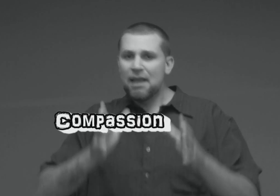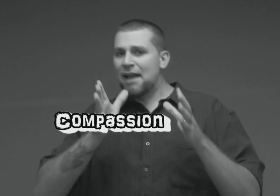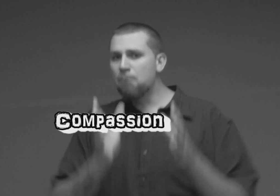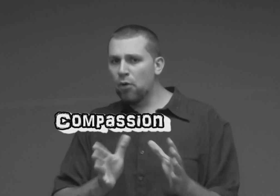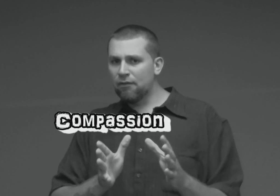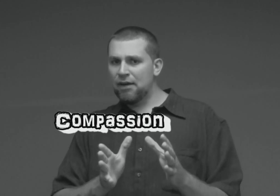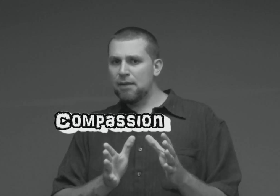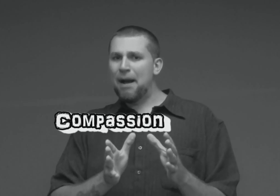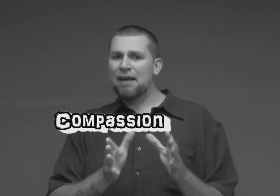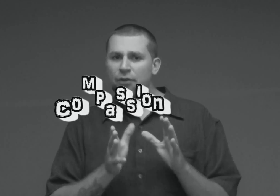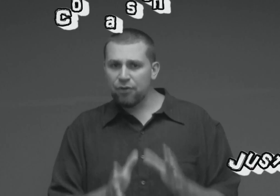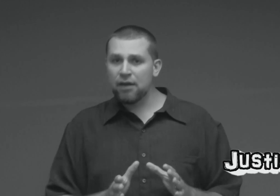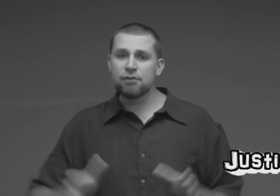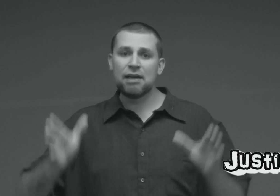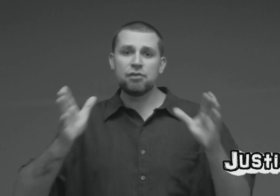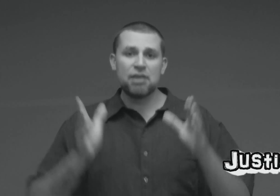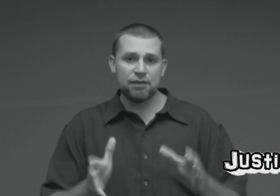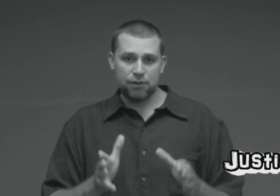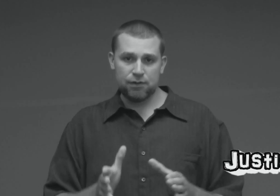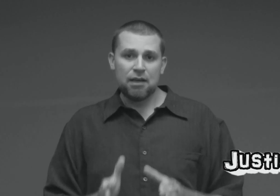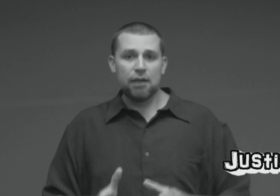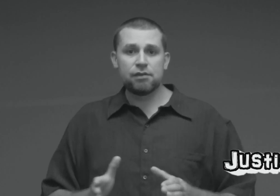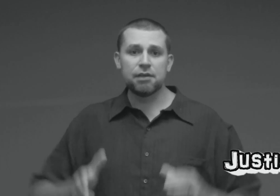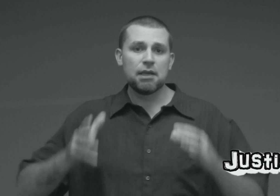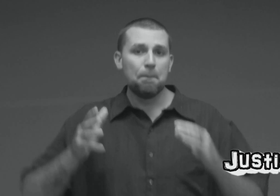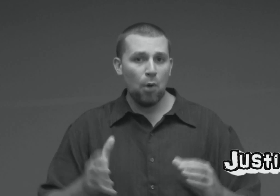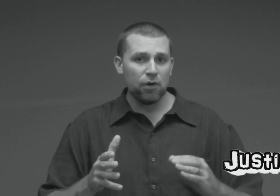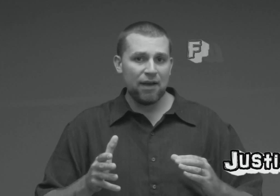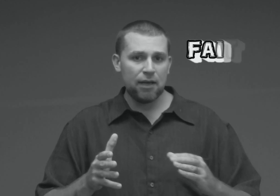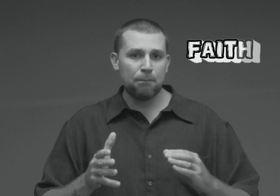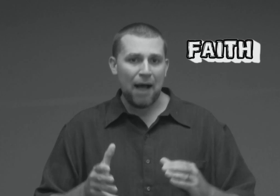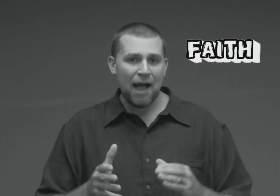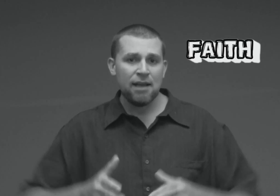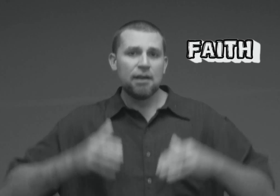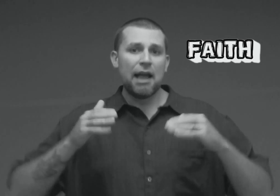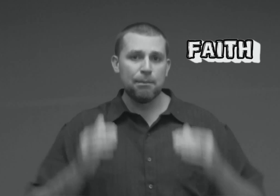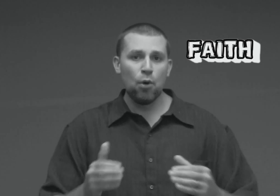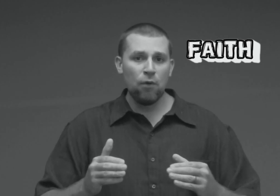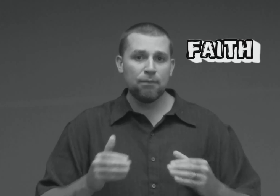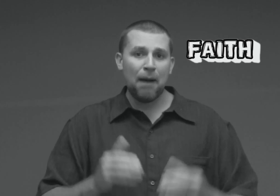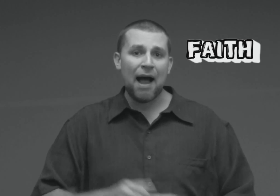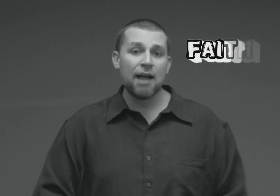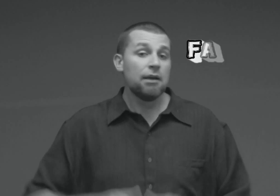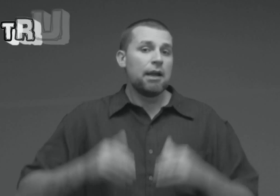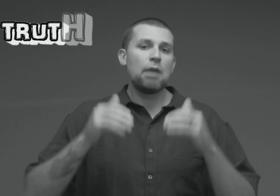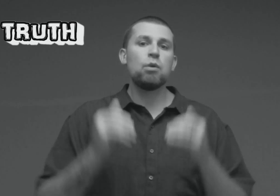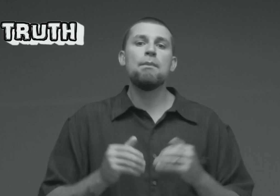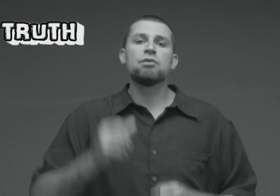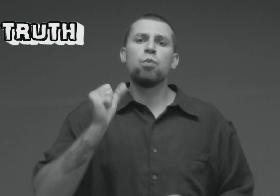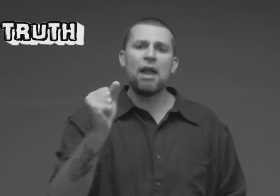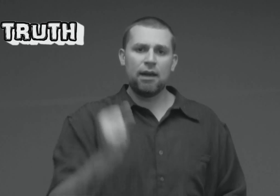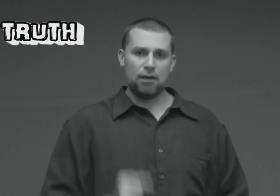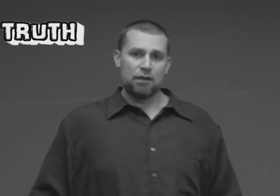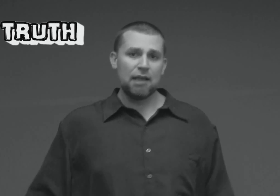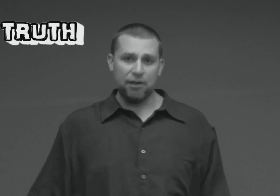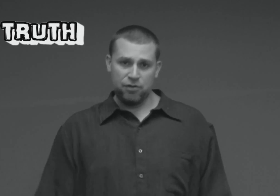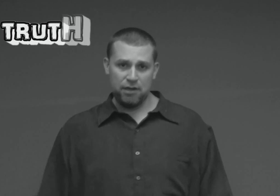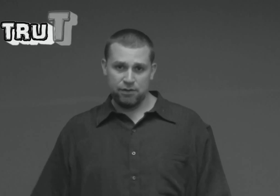and motivated by the things that Jesus is thus motivated by, and moved by. And we must win like Jesus.